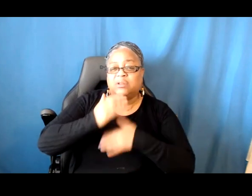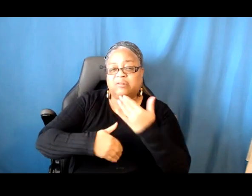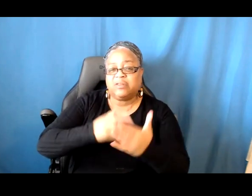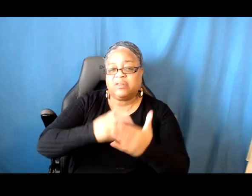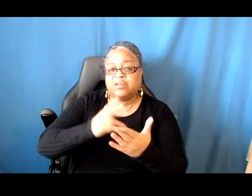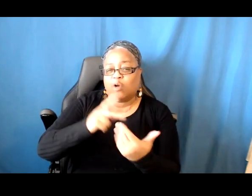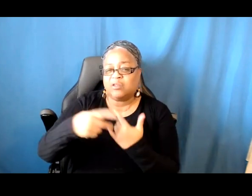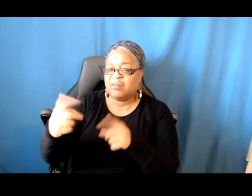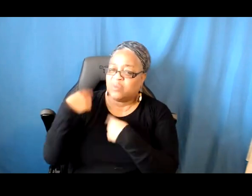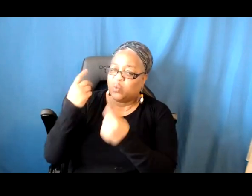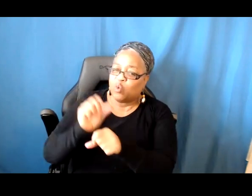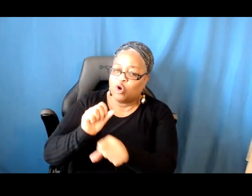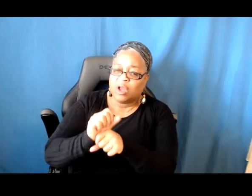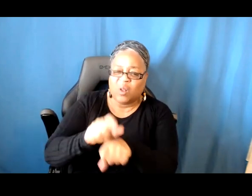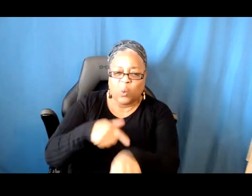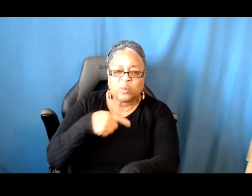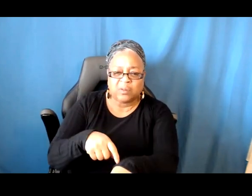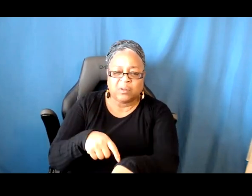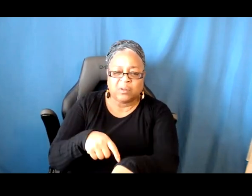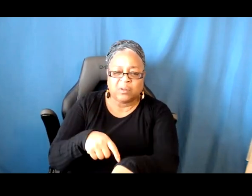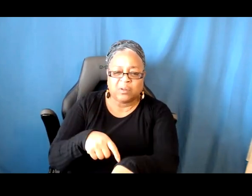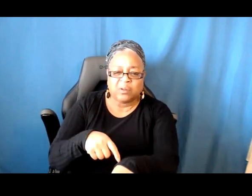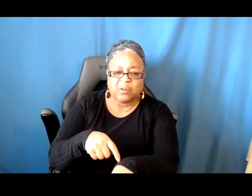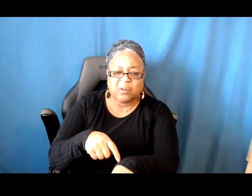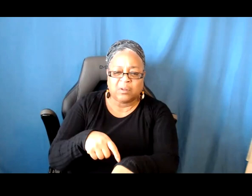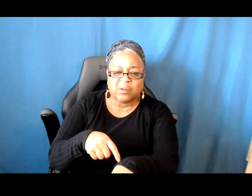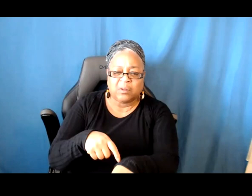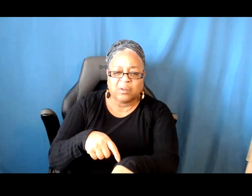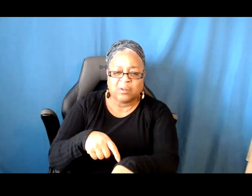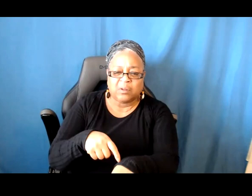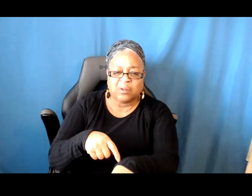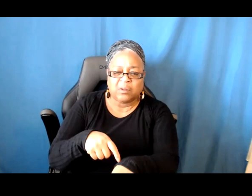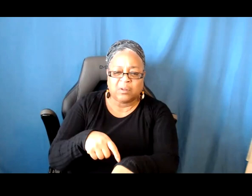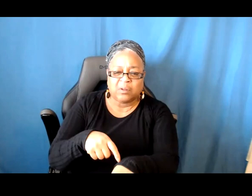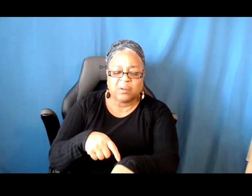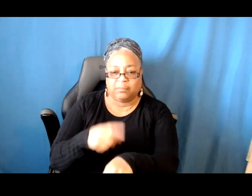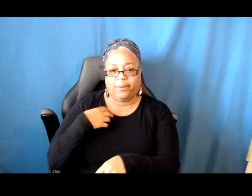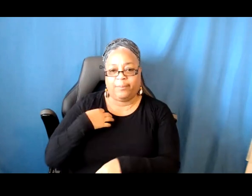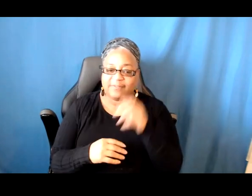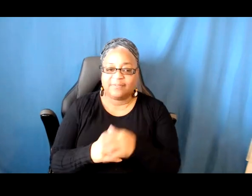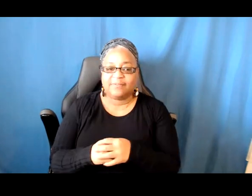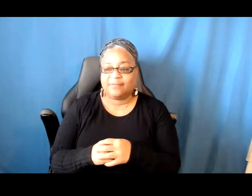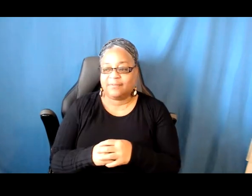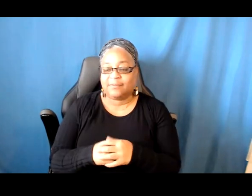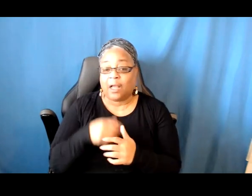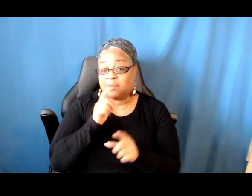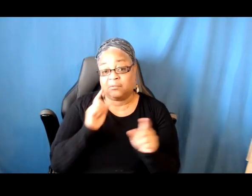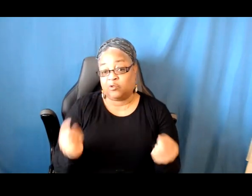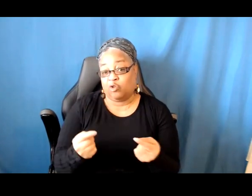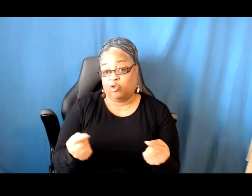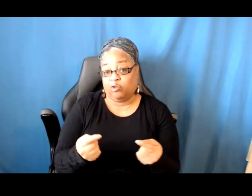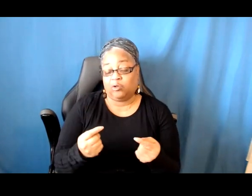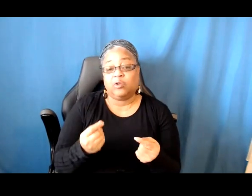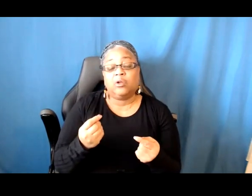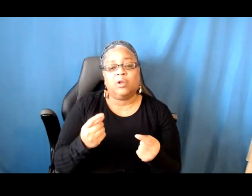on for a long time, apply. It doesn't hurt to show us your idea, make the argument for why this is the right